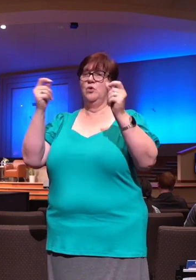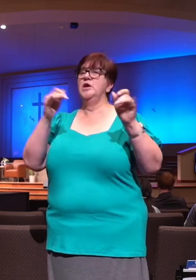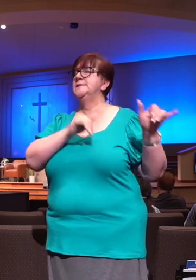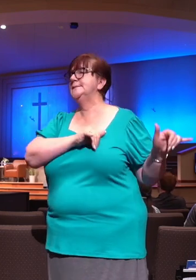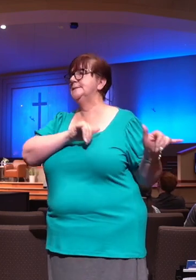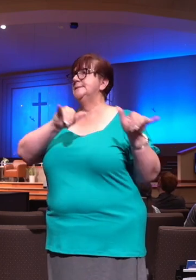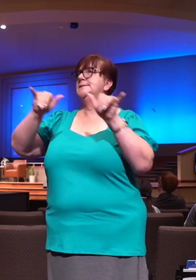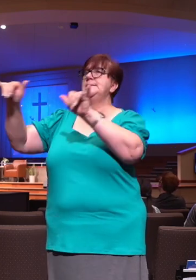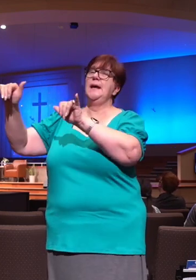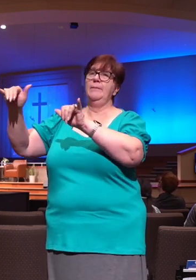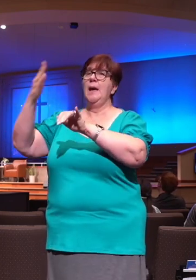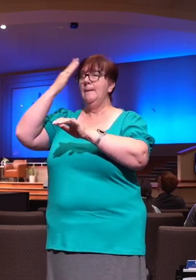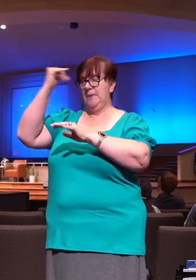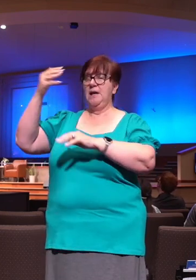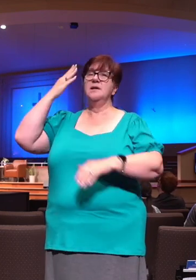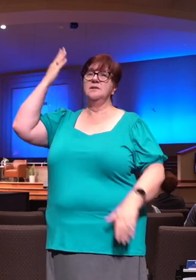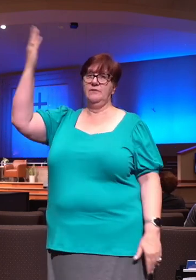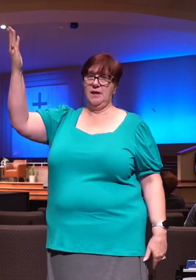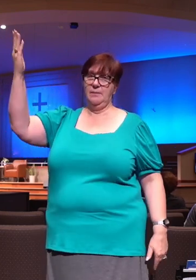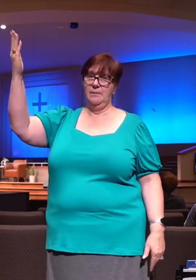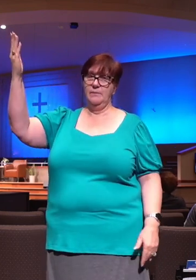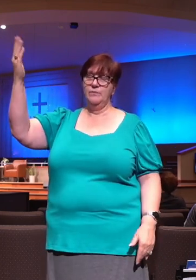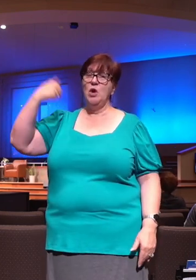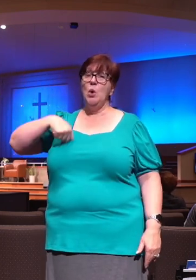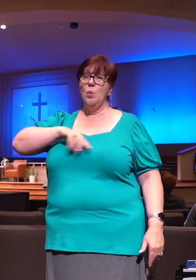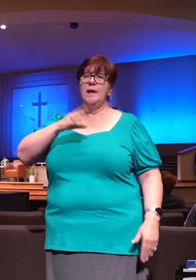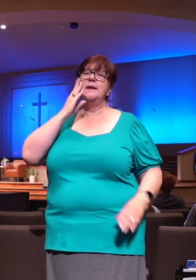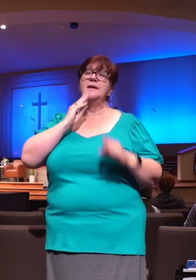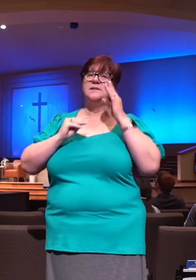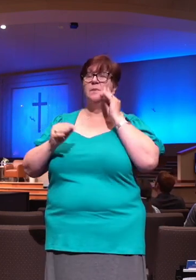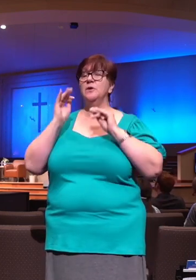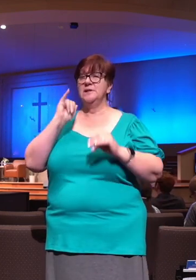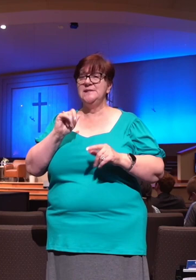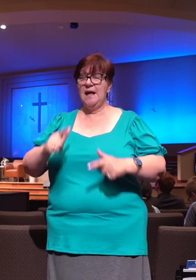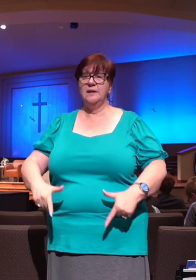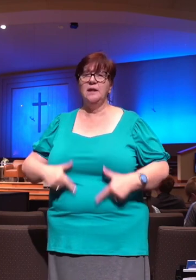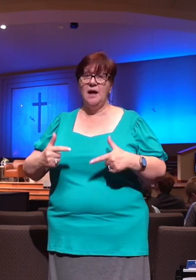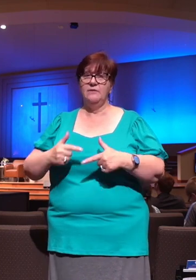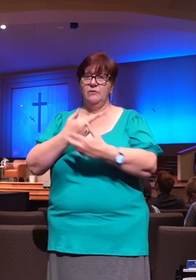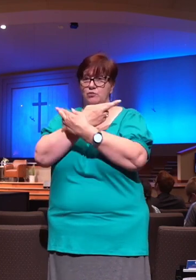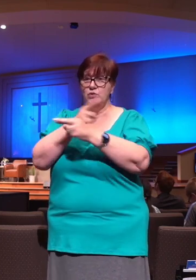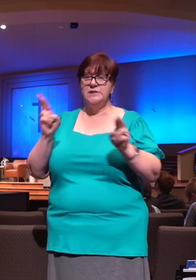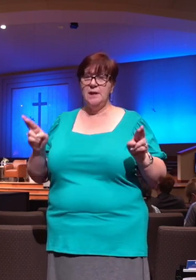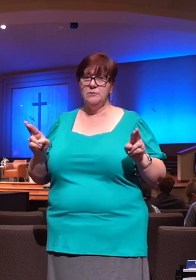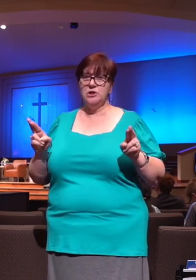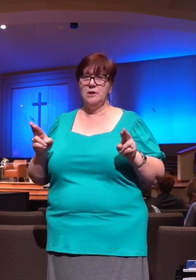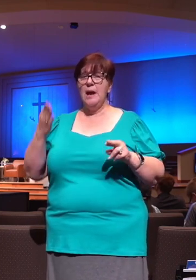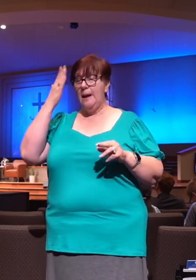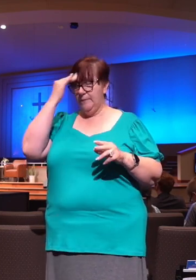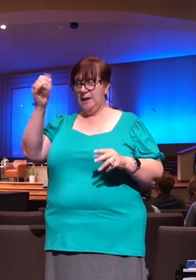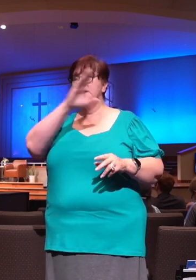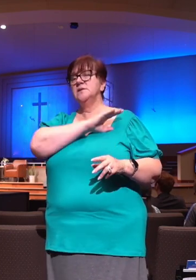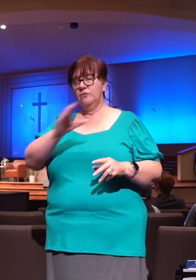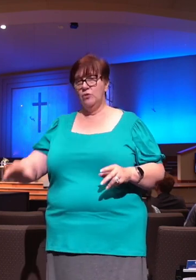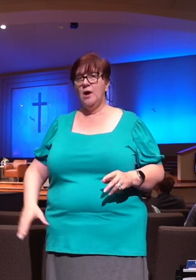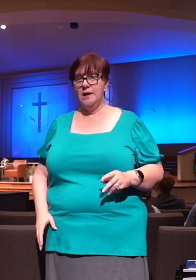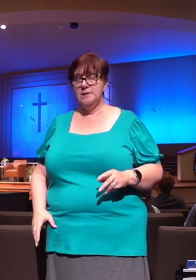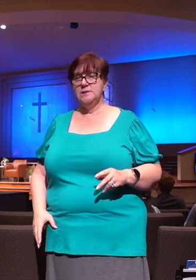him, experience that life. We can experience that redemption. And so that's the victory that we have. We can hold on to the